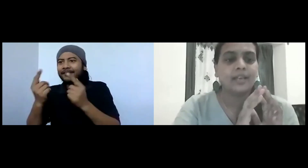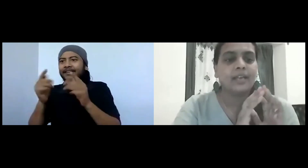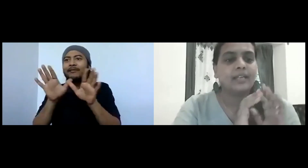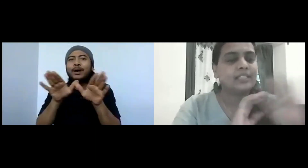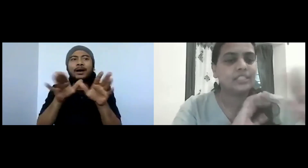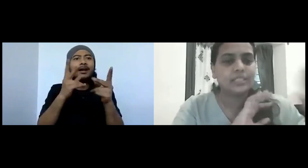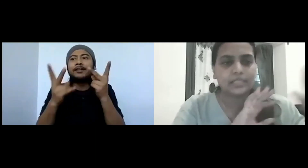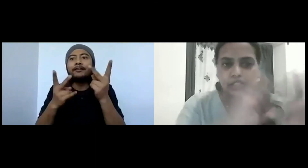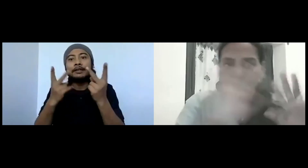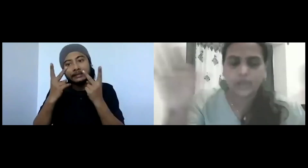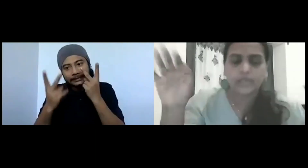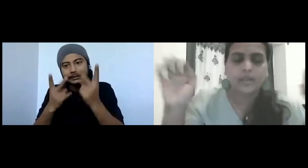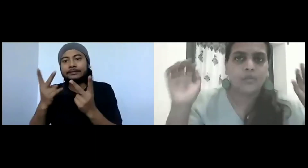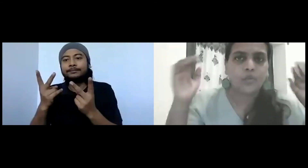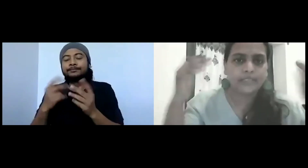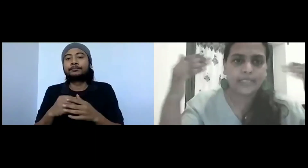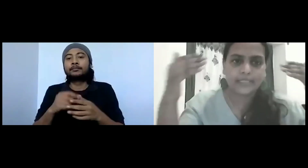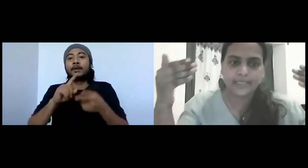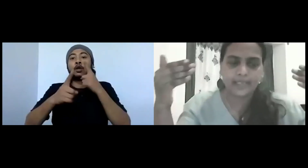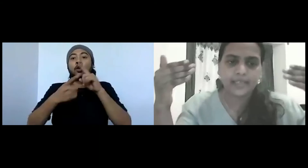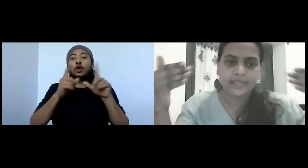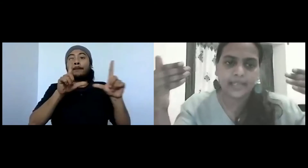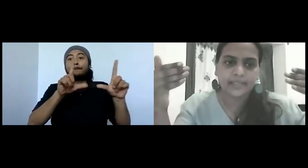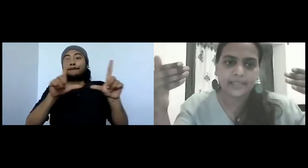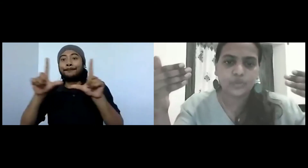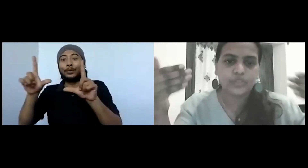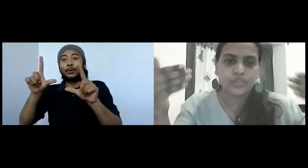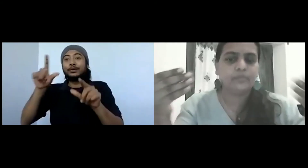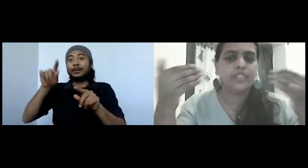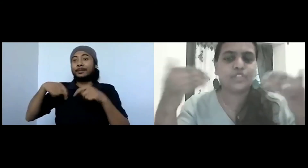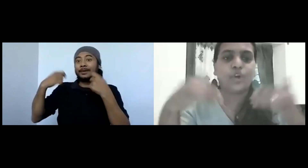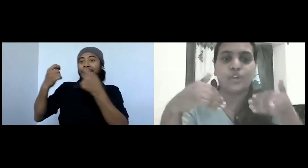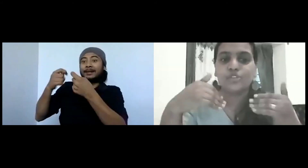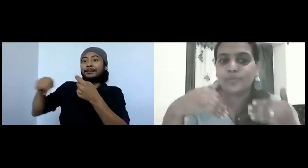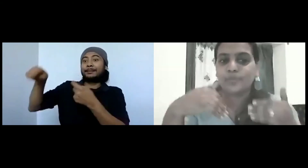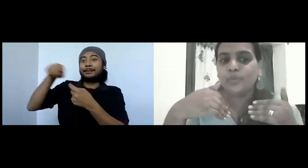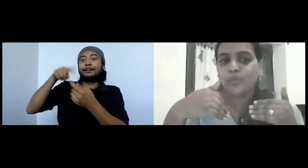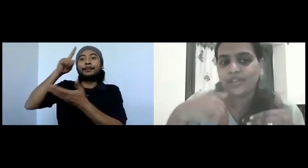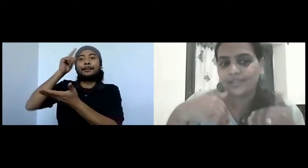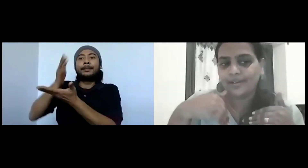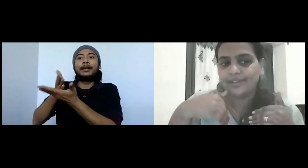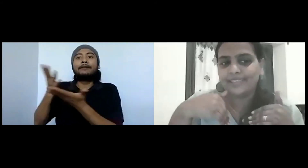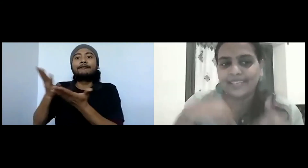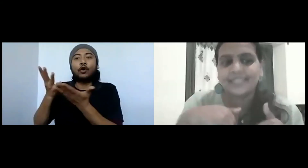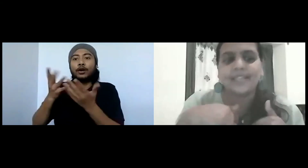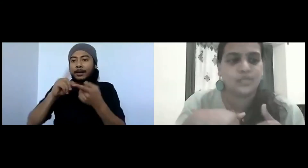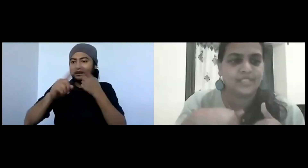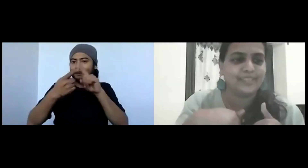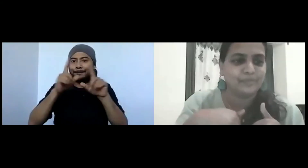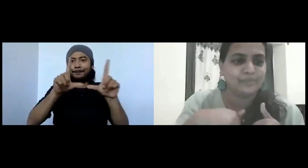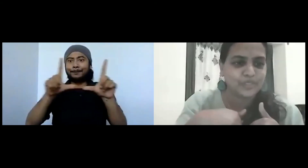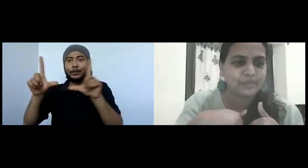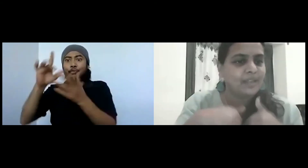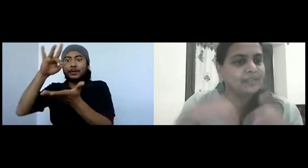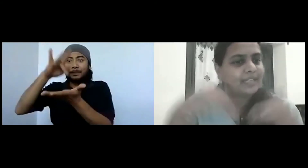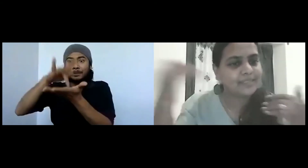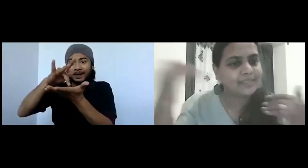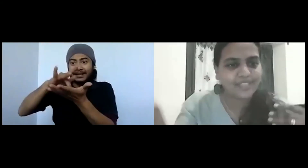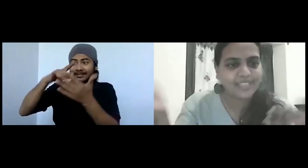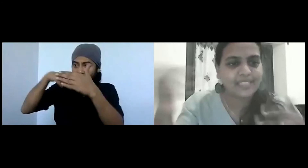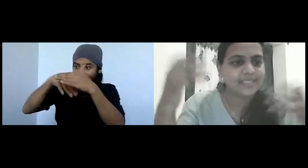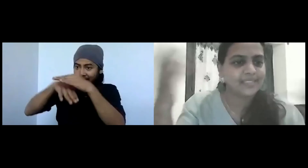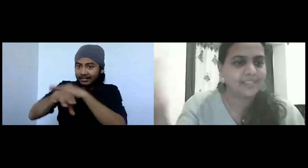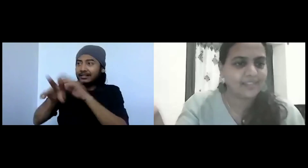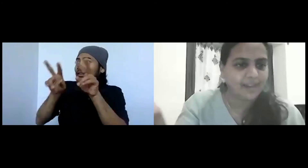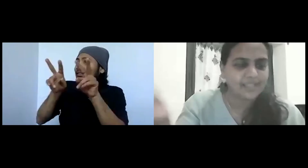that it's just not what they see inside the museum. It should also be what there is outside the museum, that is